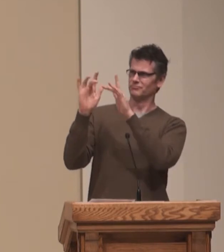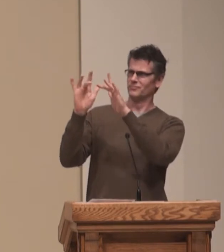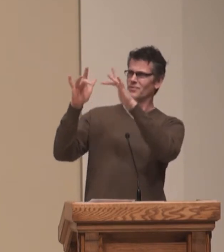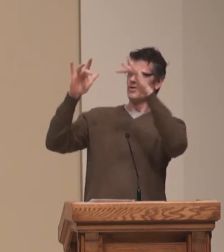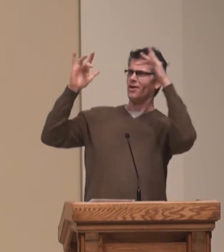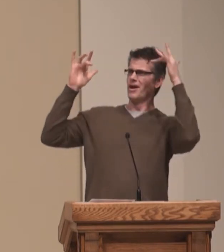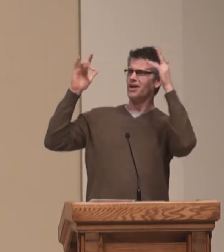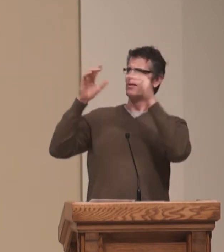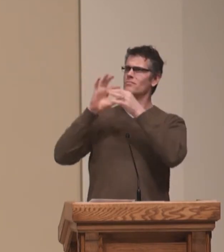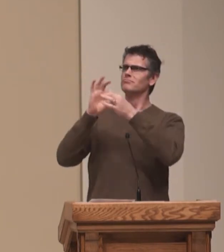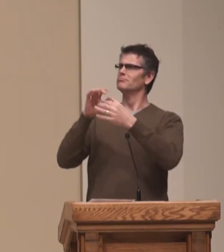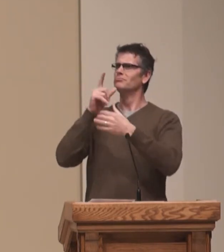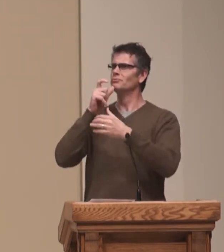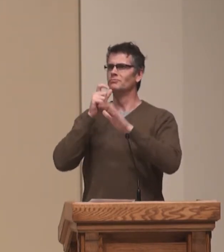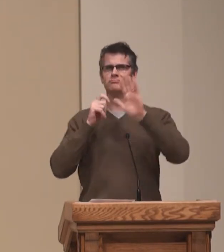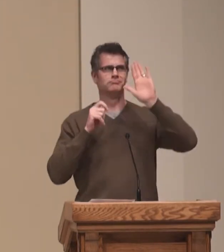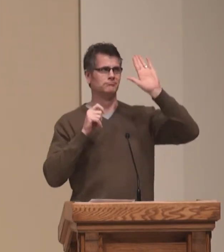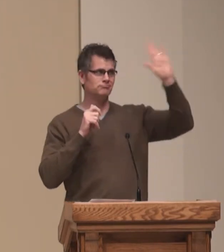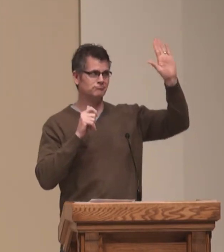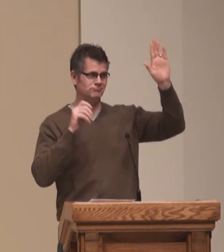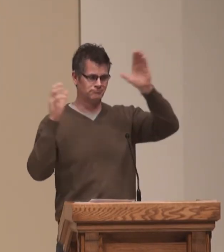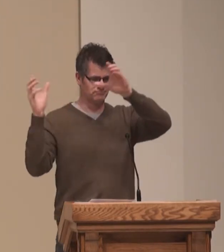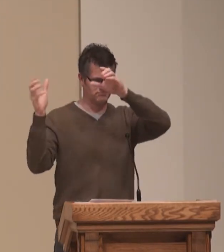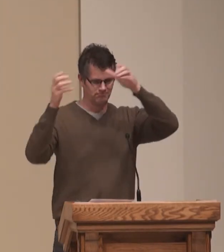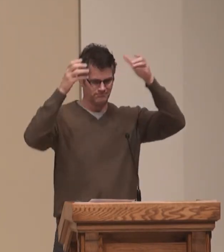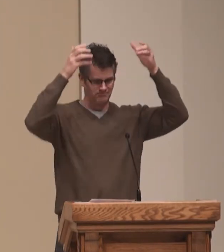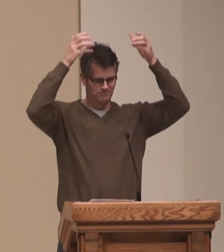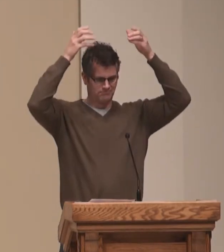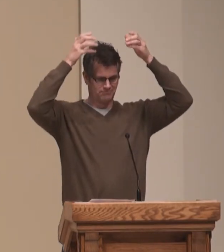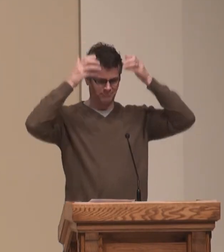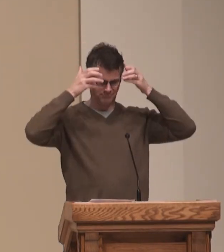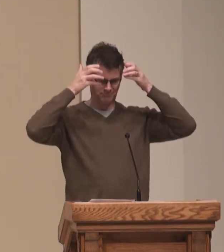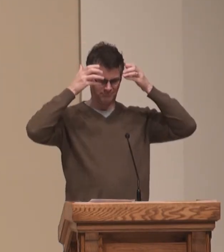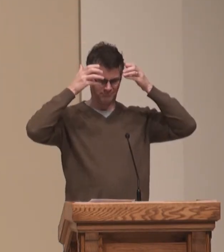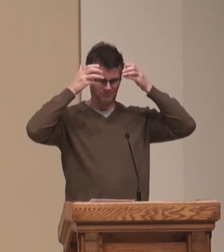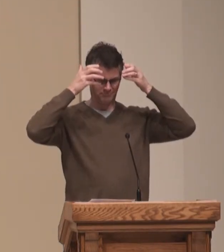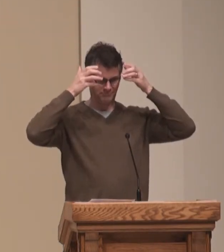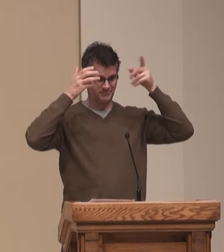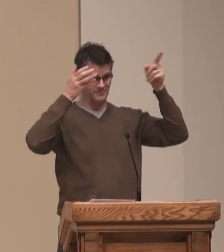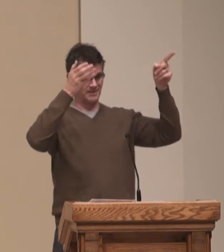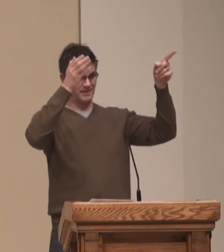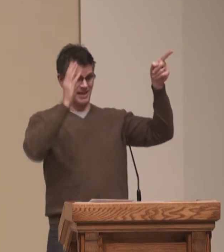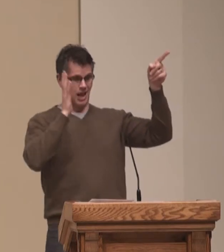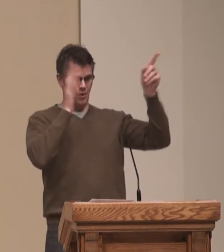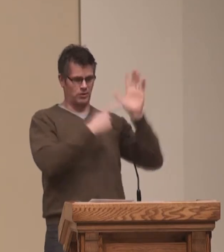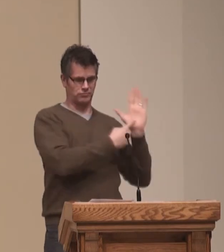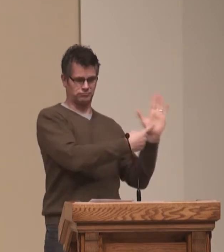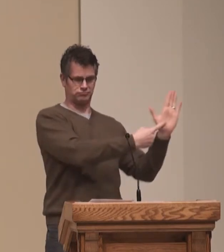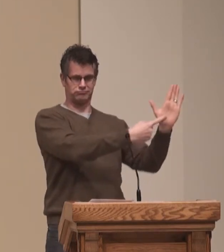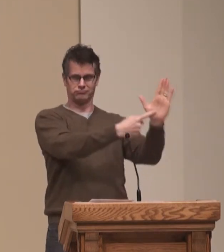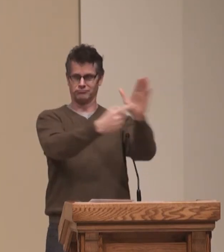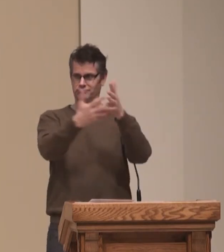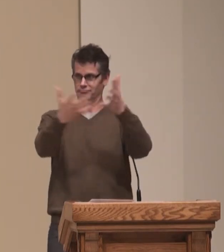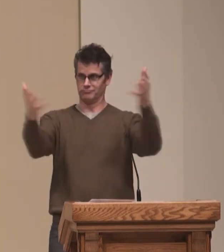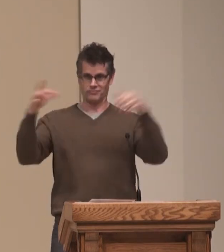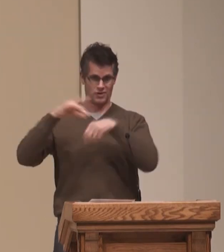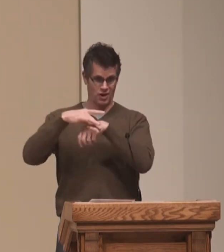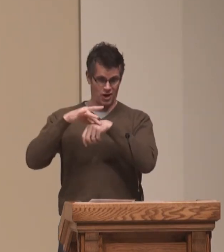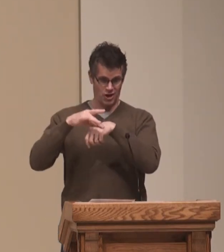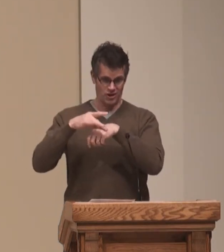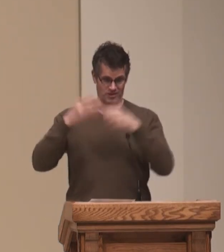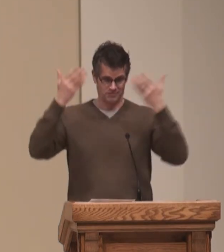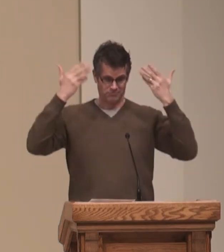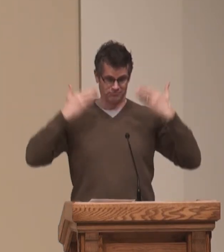Wrapped in the cloak of justice from God, bear on your head the miter that